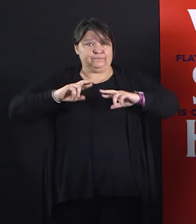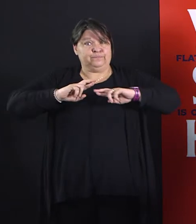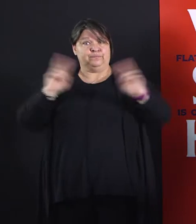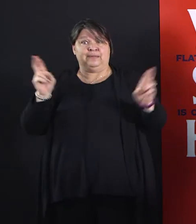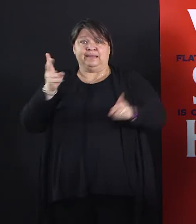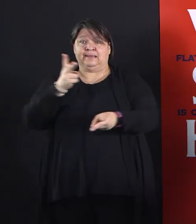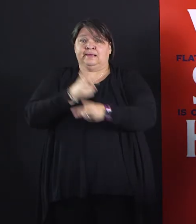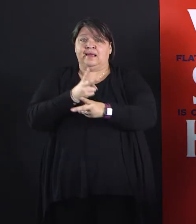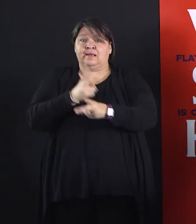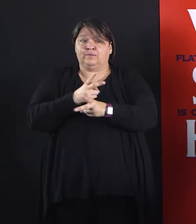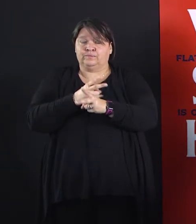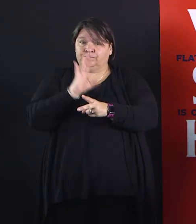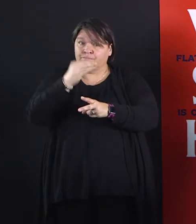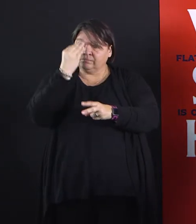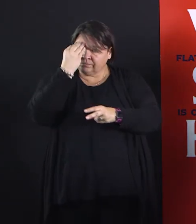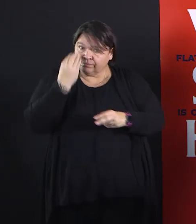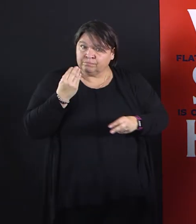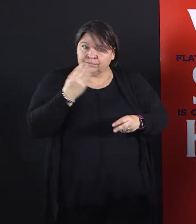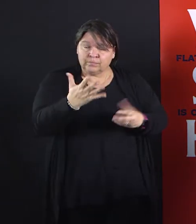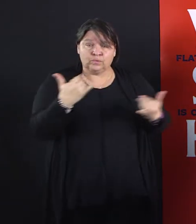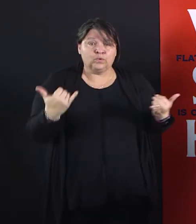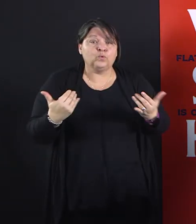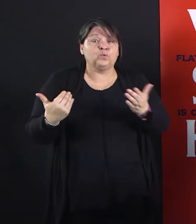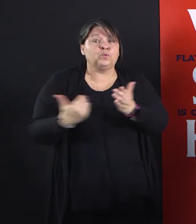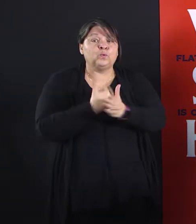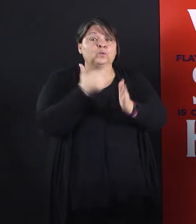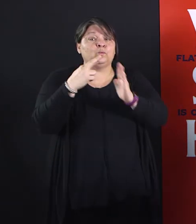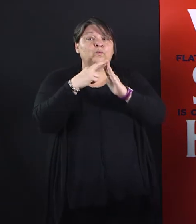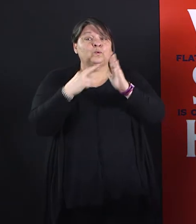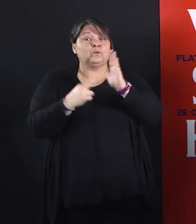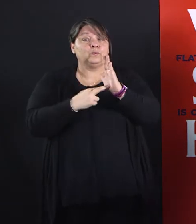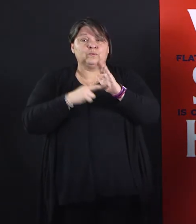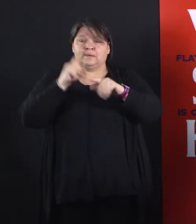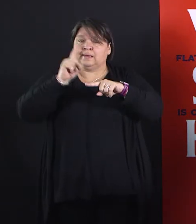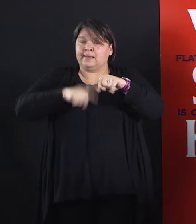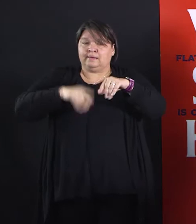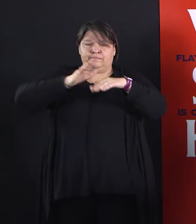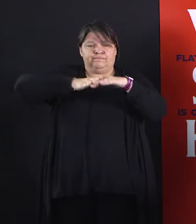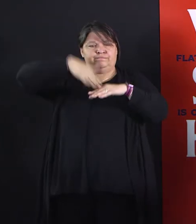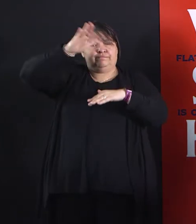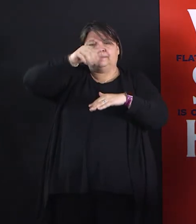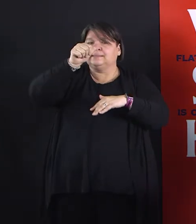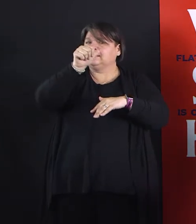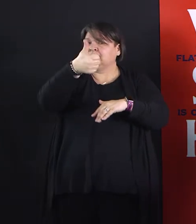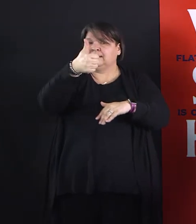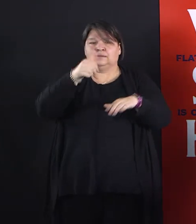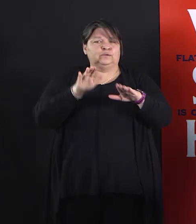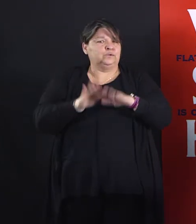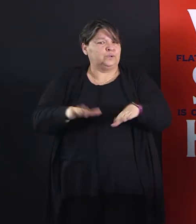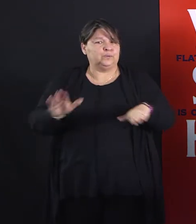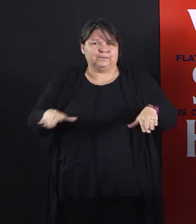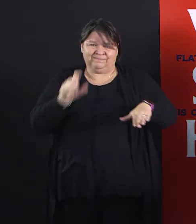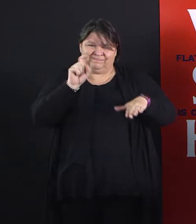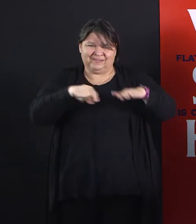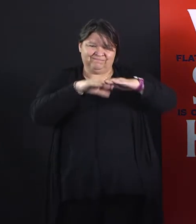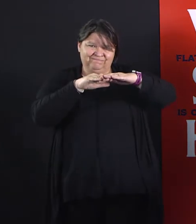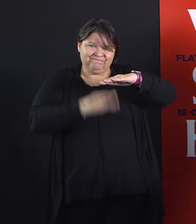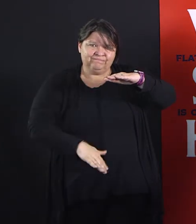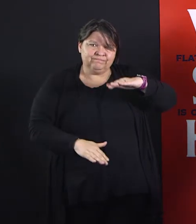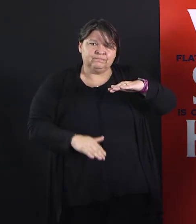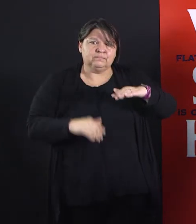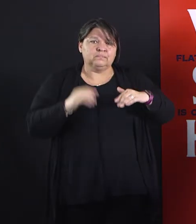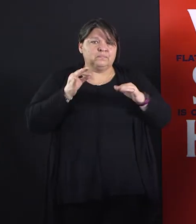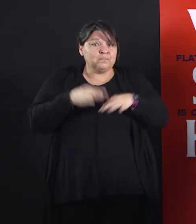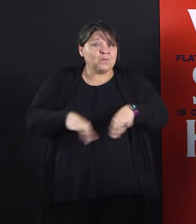children or adults, as well as give guidance on basics like disinfecting toys in classrooms and physical distancing. With toddlers, we